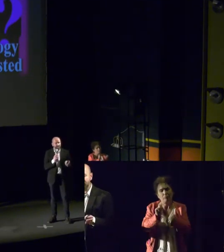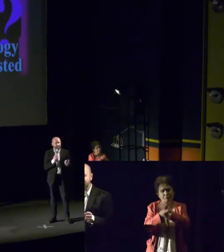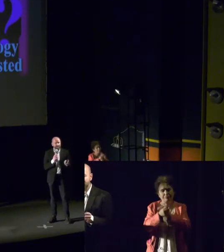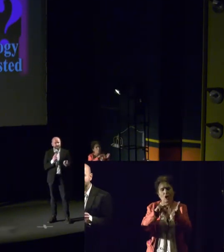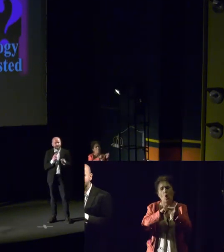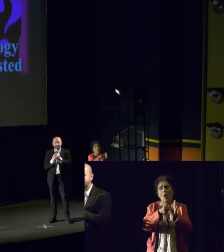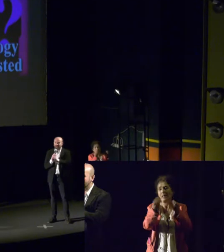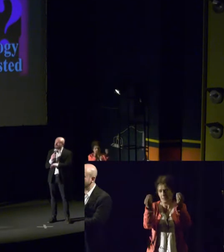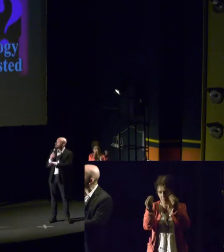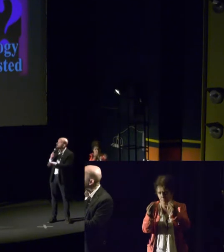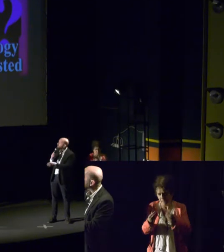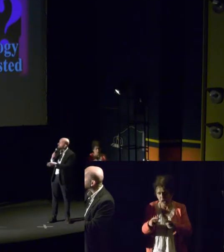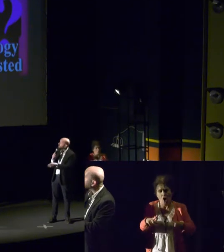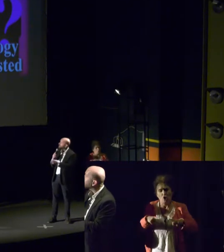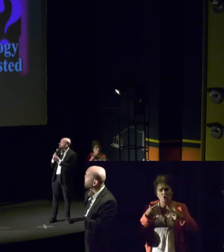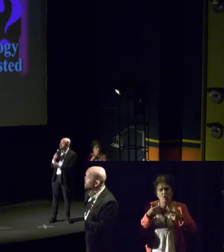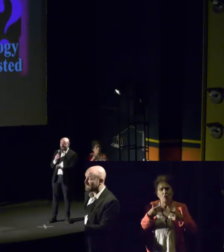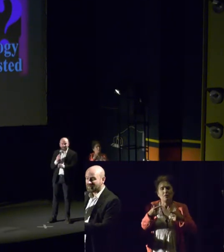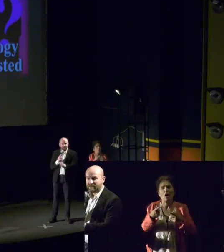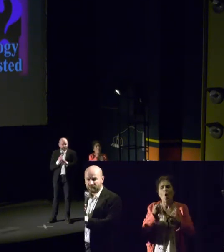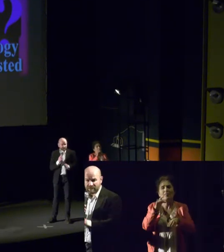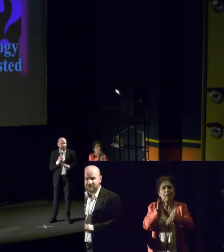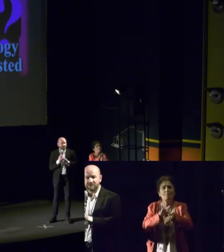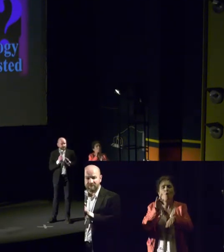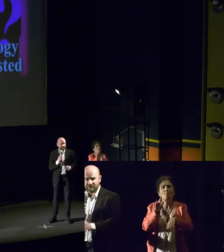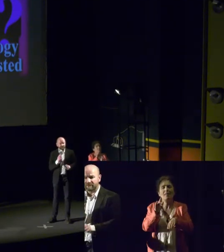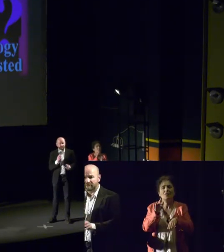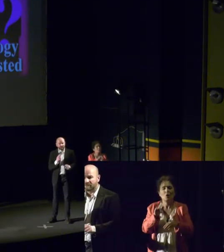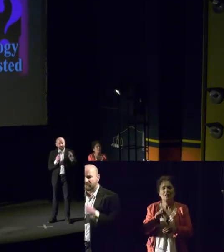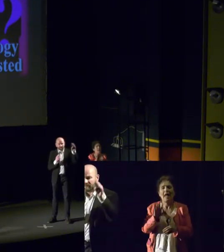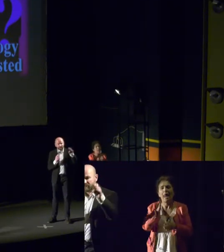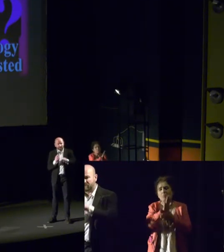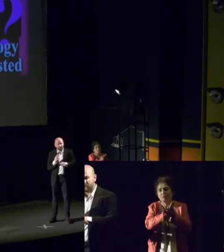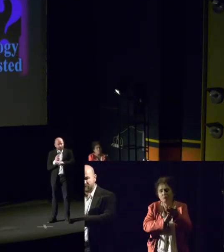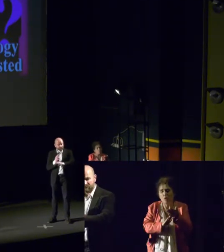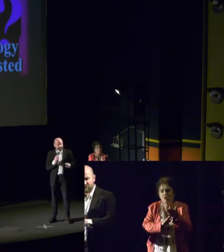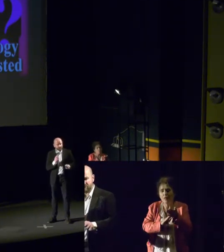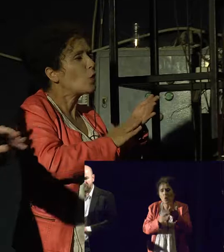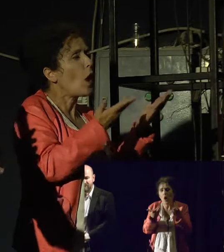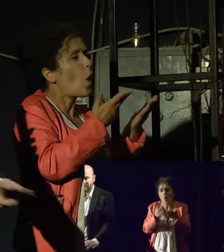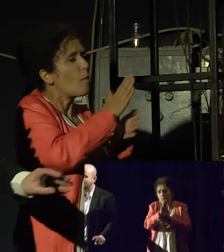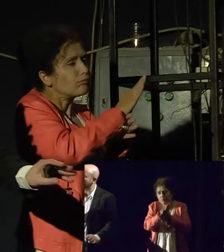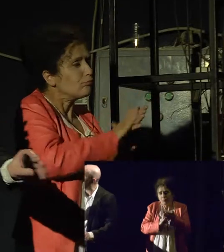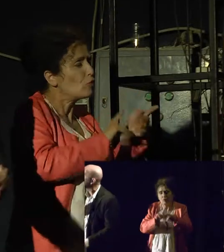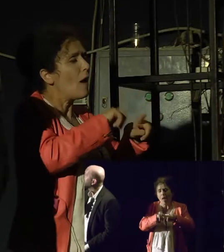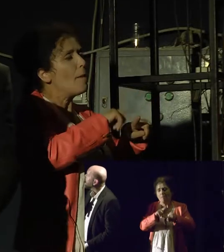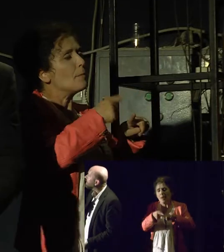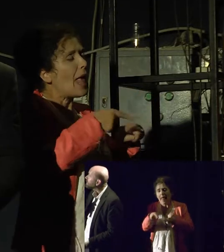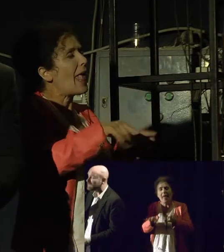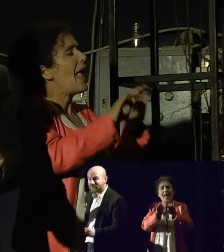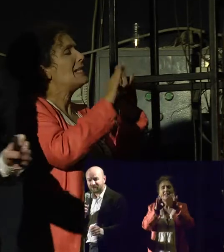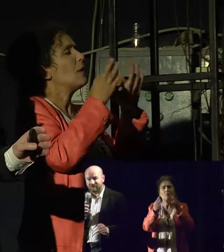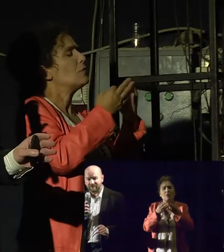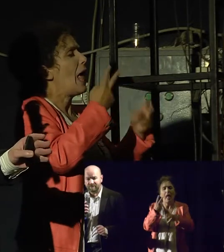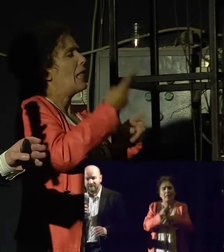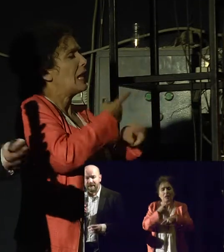from the moment of conception until natural death, the family, traditional, patriarchal, father, mother, two children, maybe a dog, and